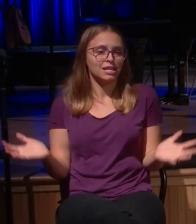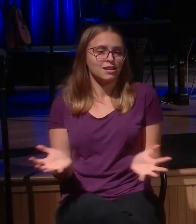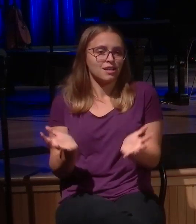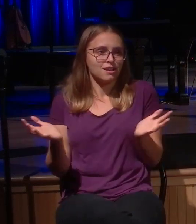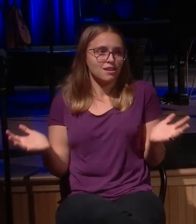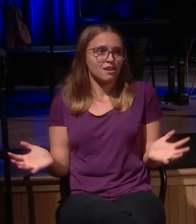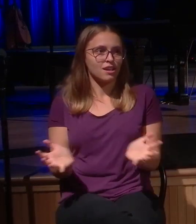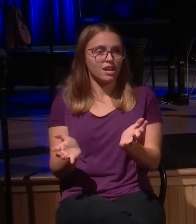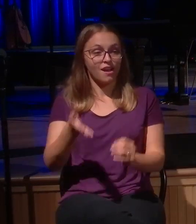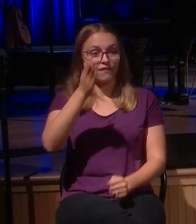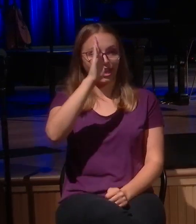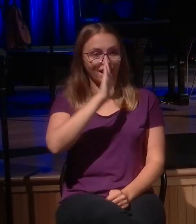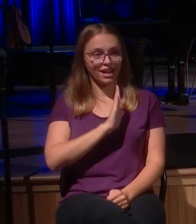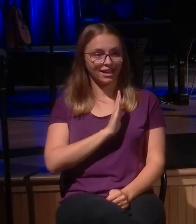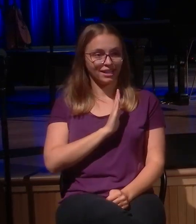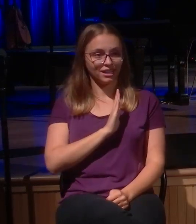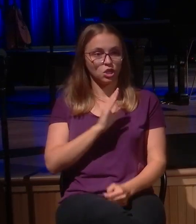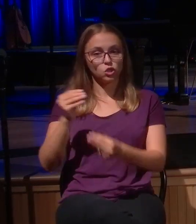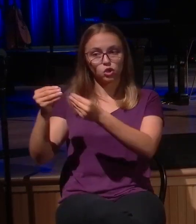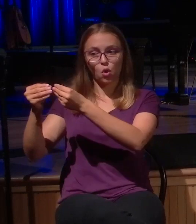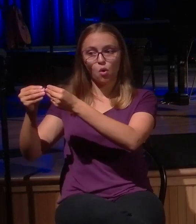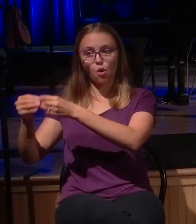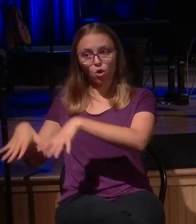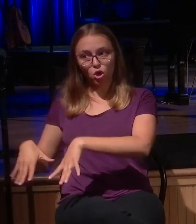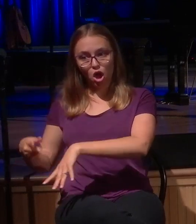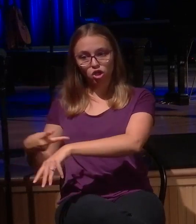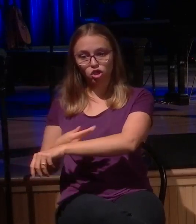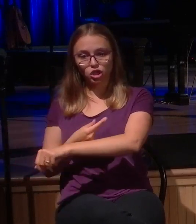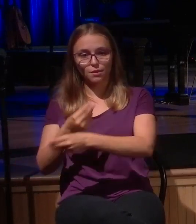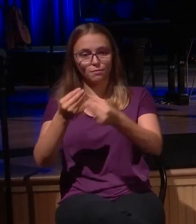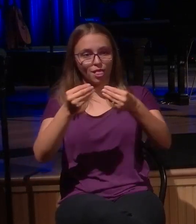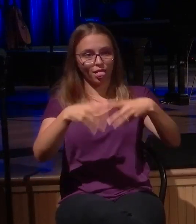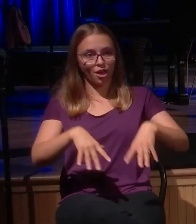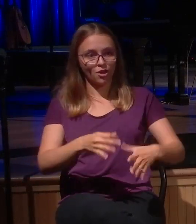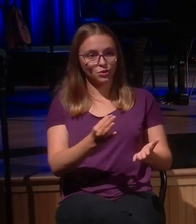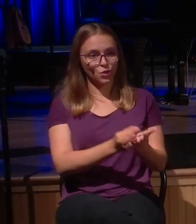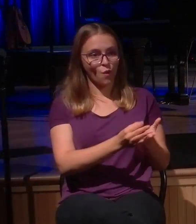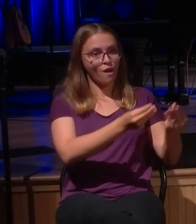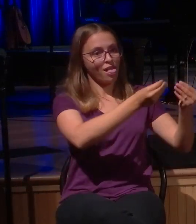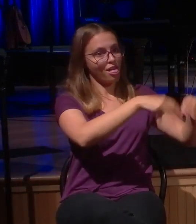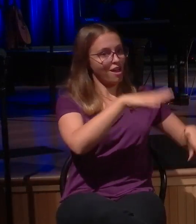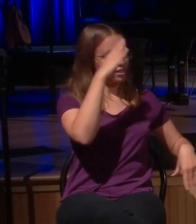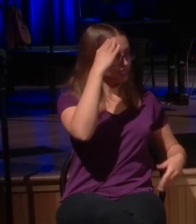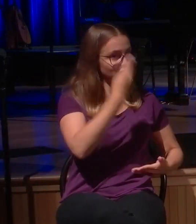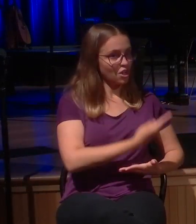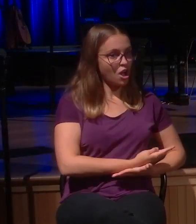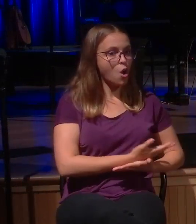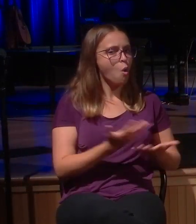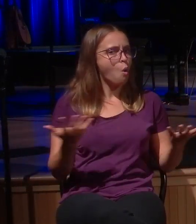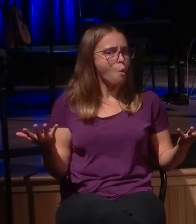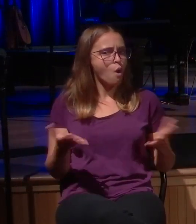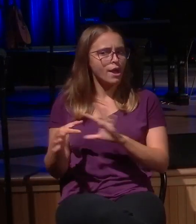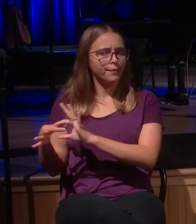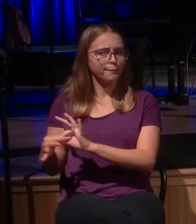son. What connects all of these together? Well, what connects them? It is the heartbeat of God to find